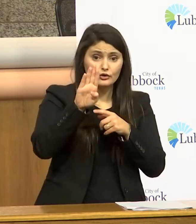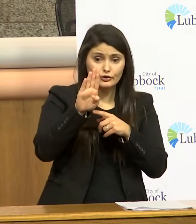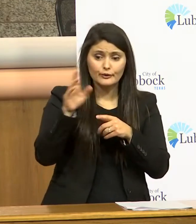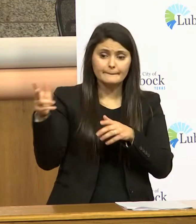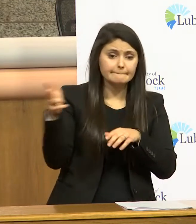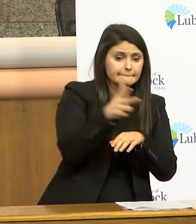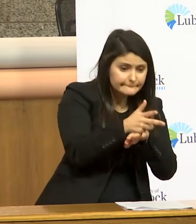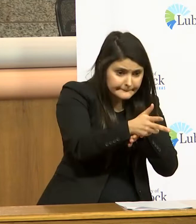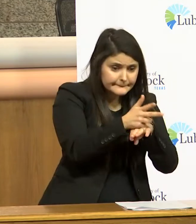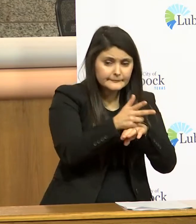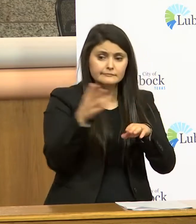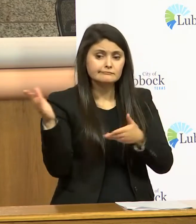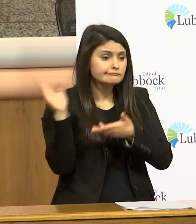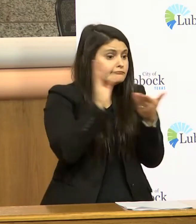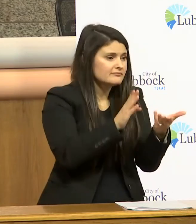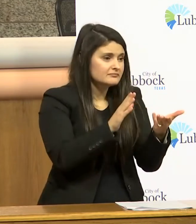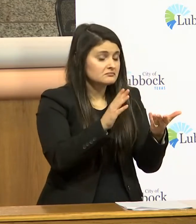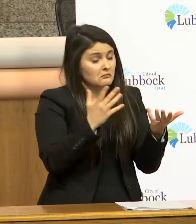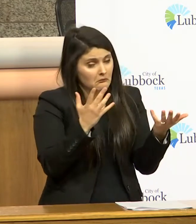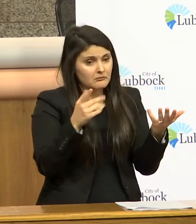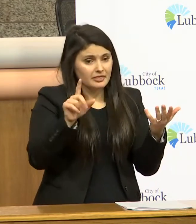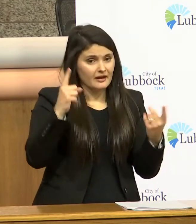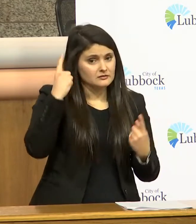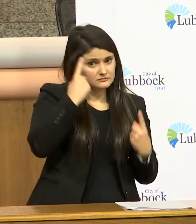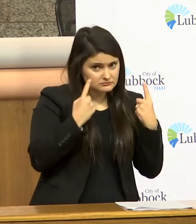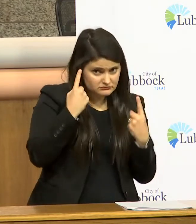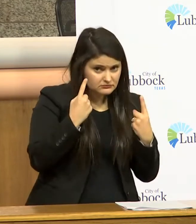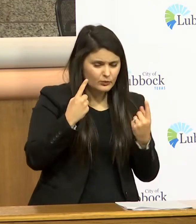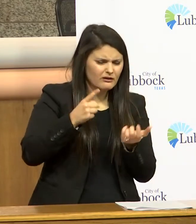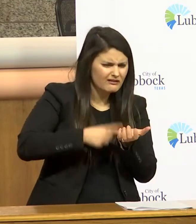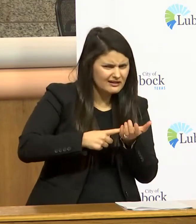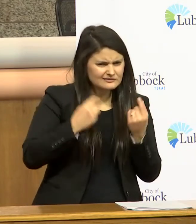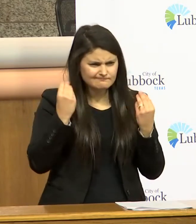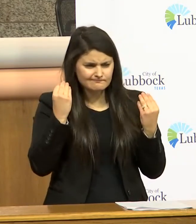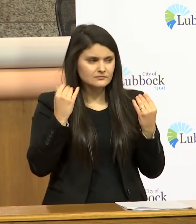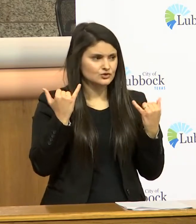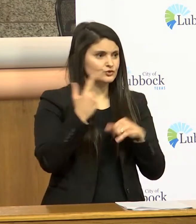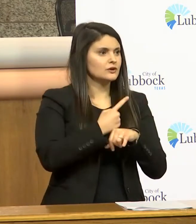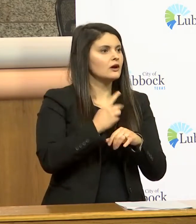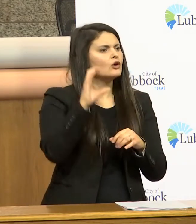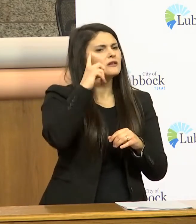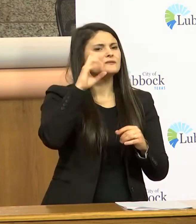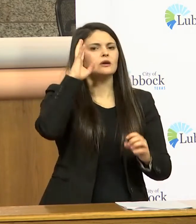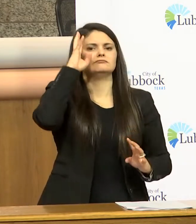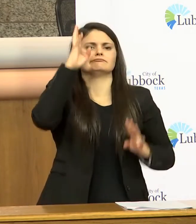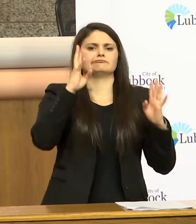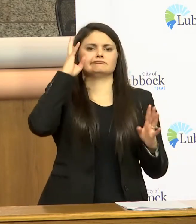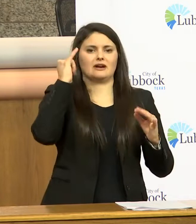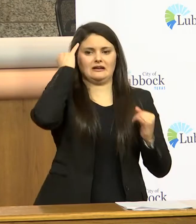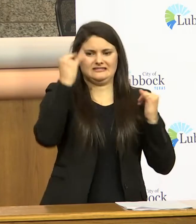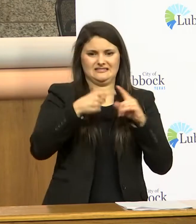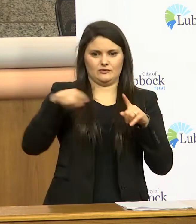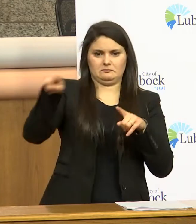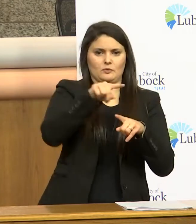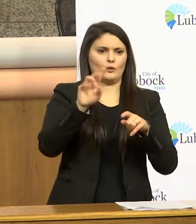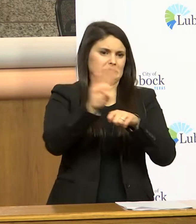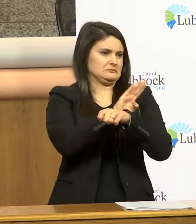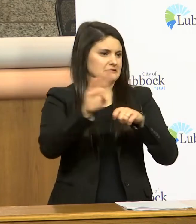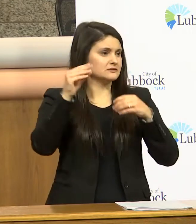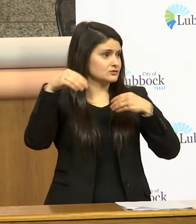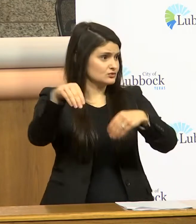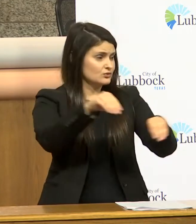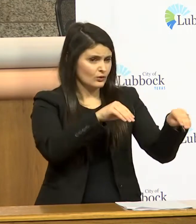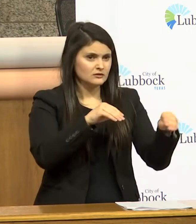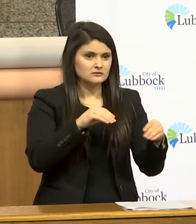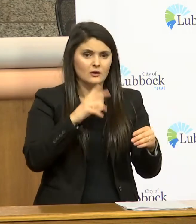something we could consider i'm not sure if we've content we did contemplate that today we're looking for creative ideas from retail um i'll